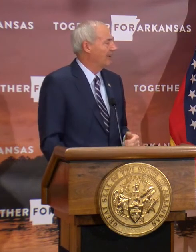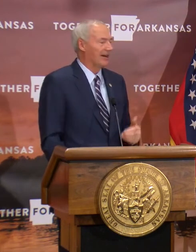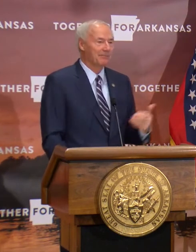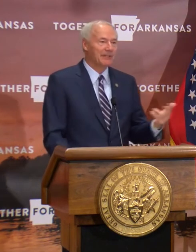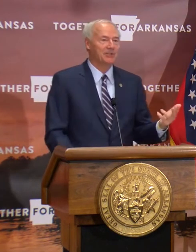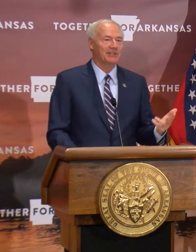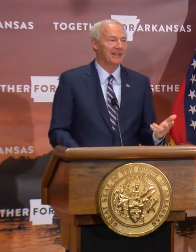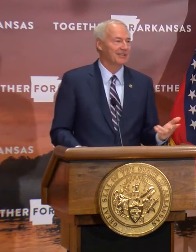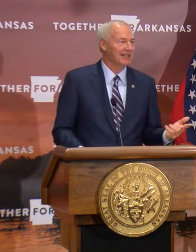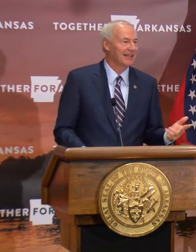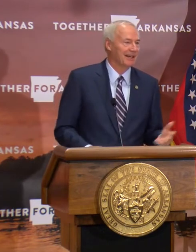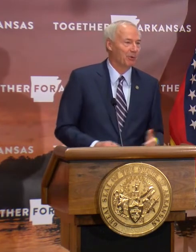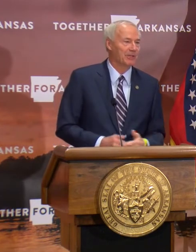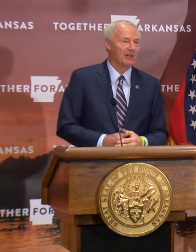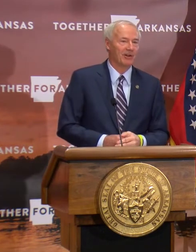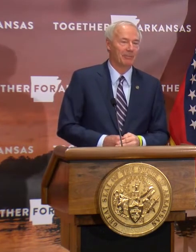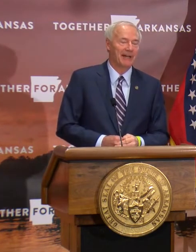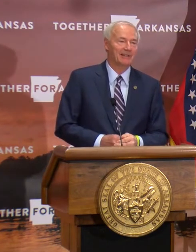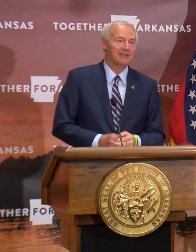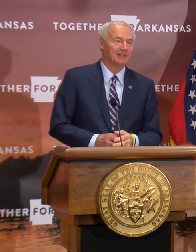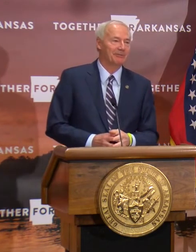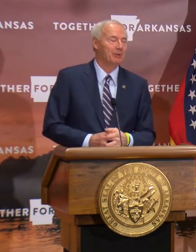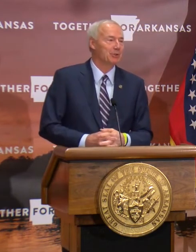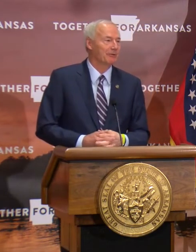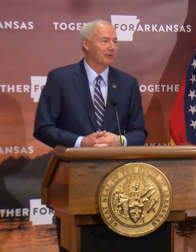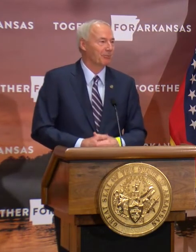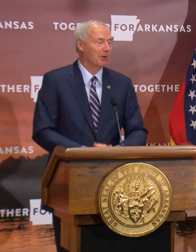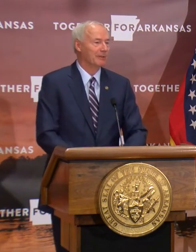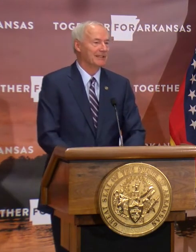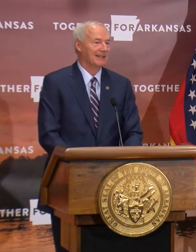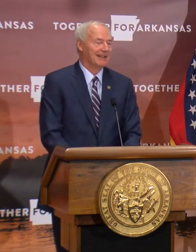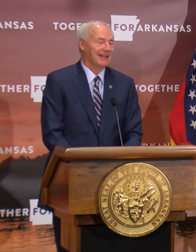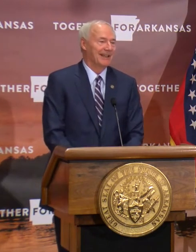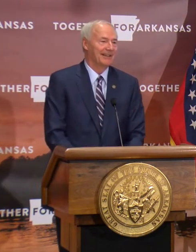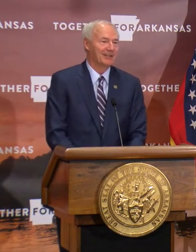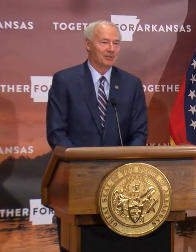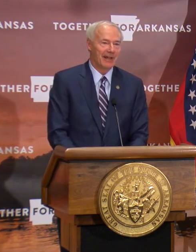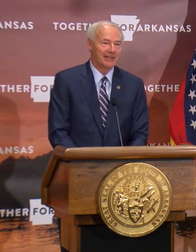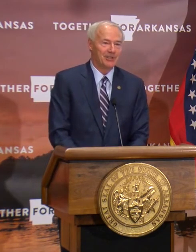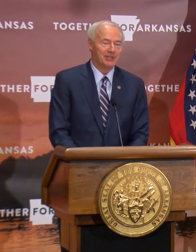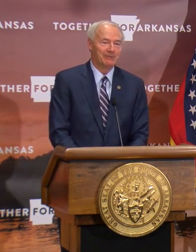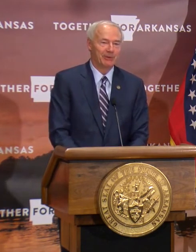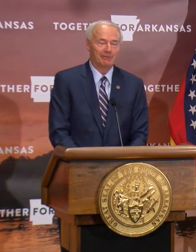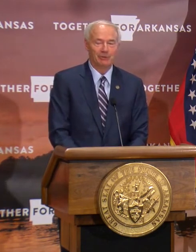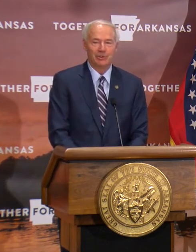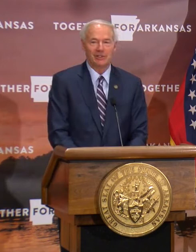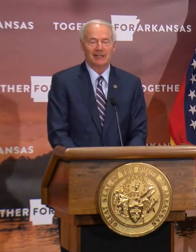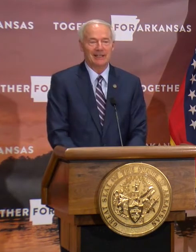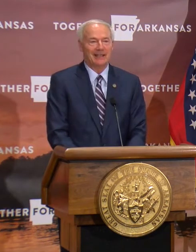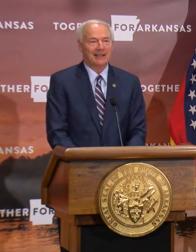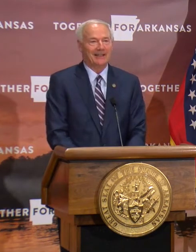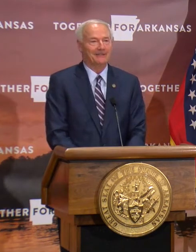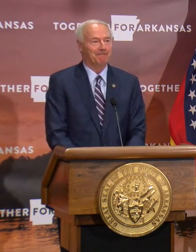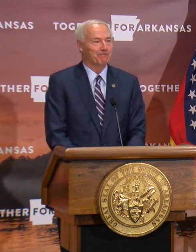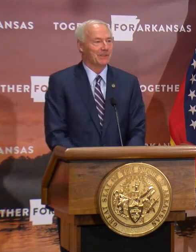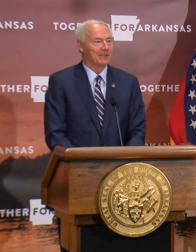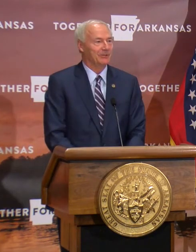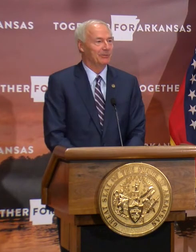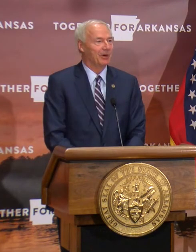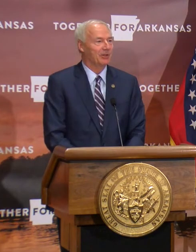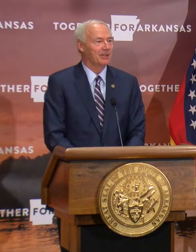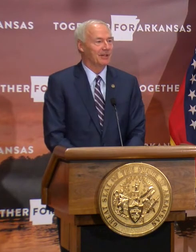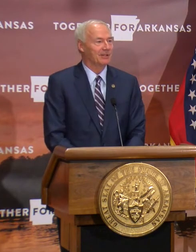Now, I mentioned that today I want to talk about the future for a moment and our strategies for the future. And